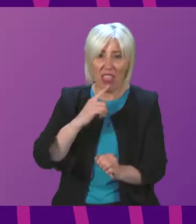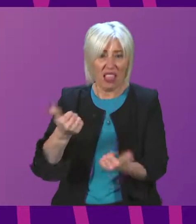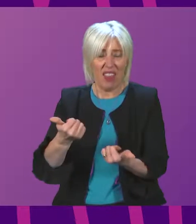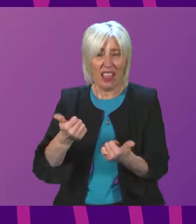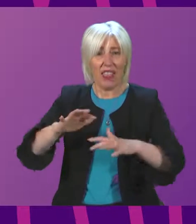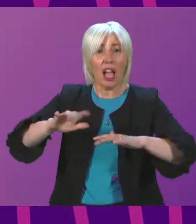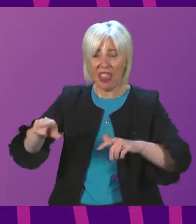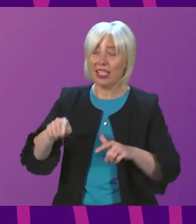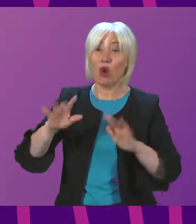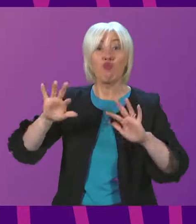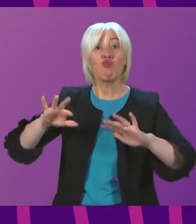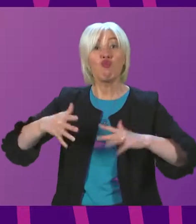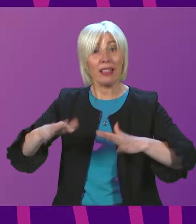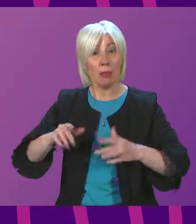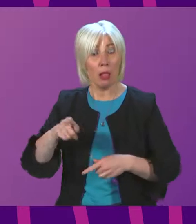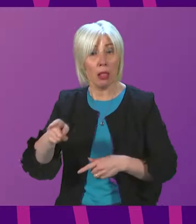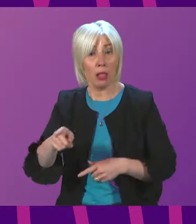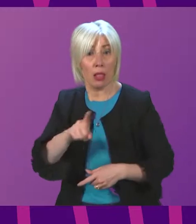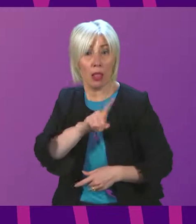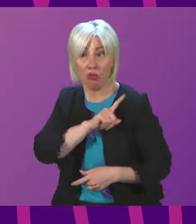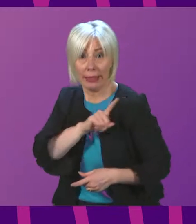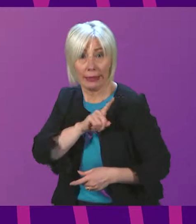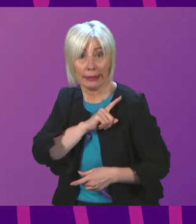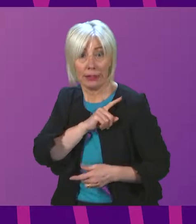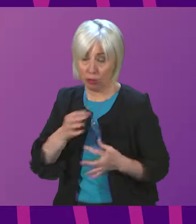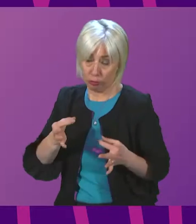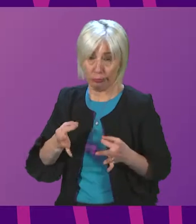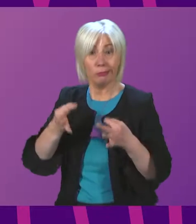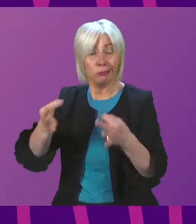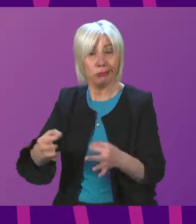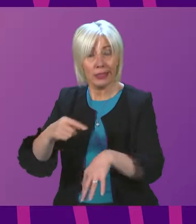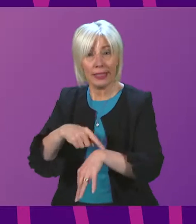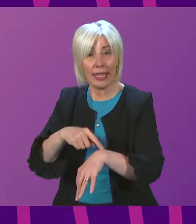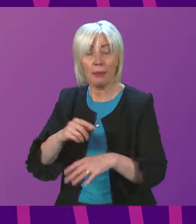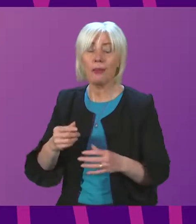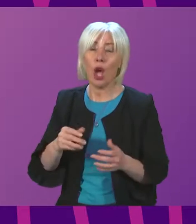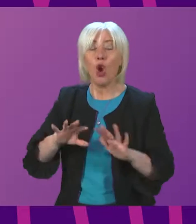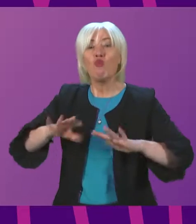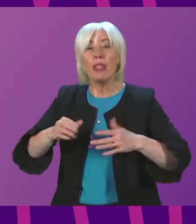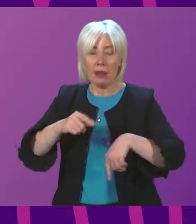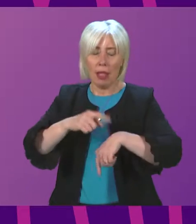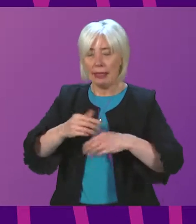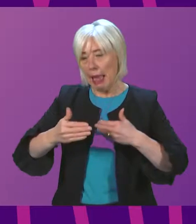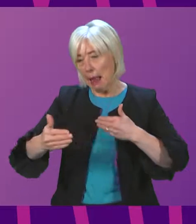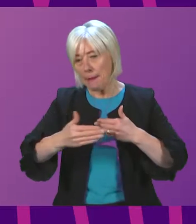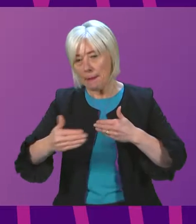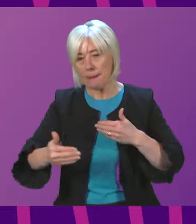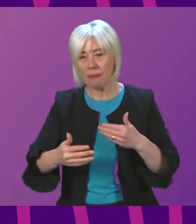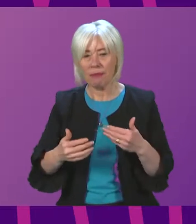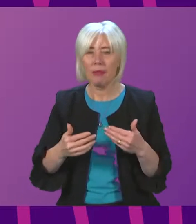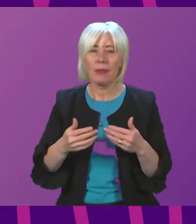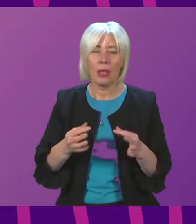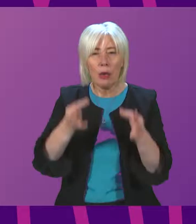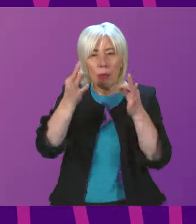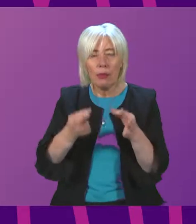reason for having to have more time. A reasonable period in legislation is never